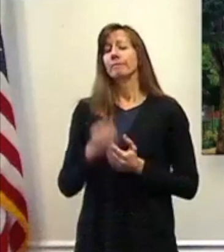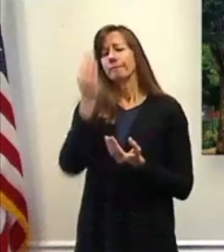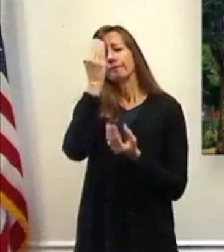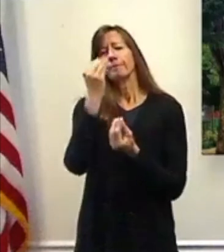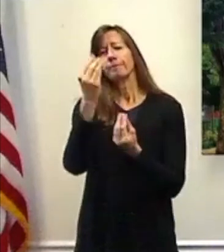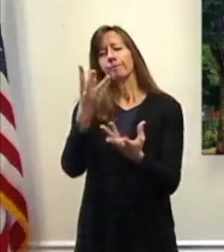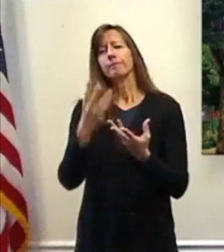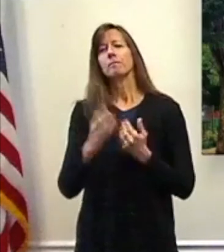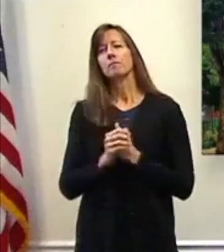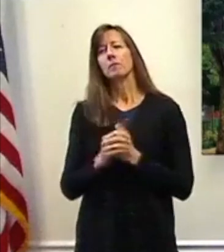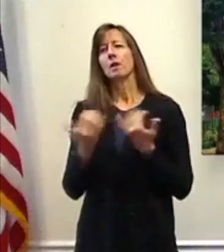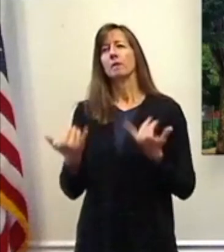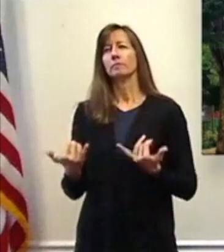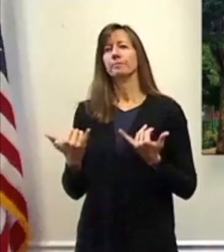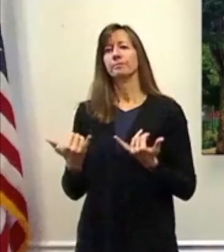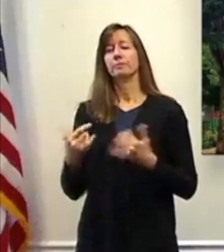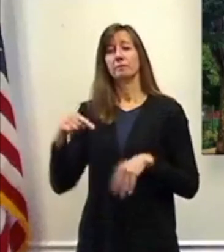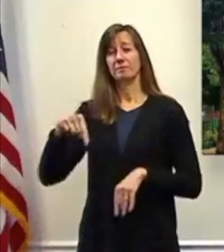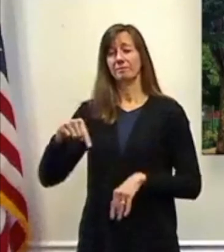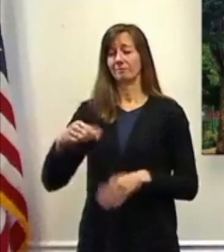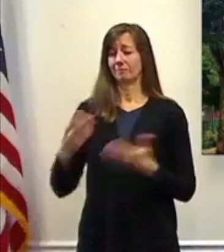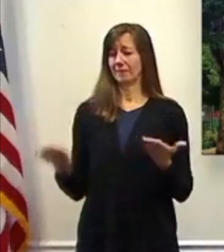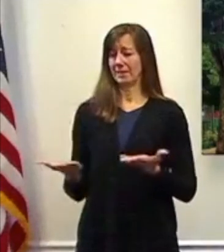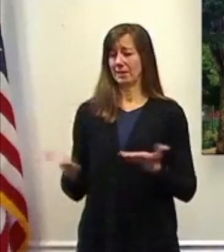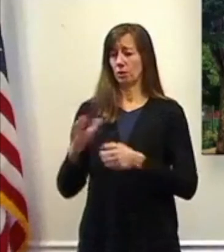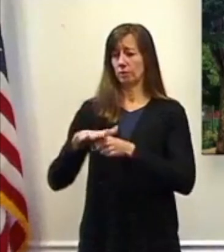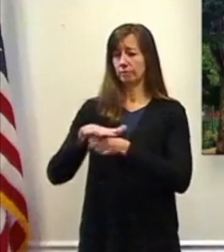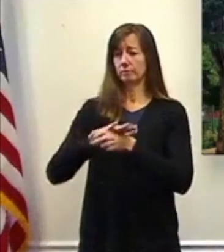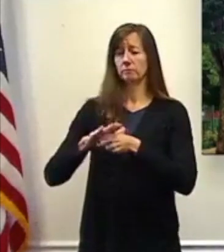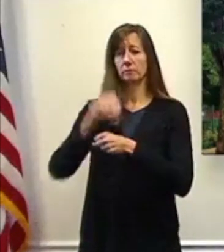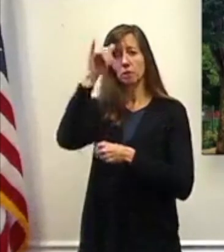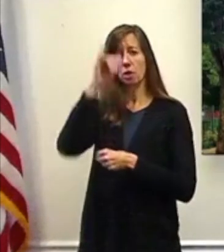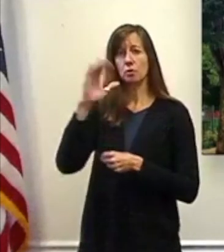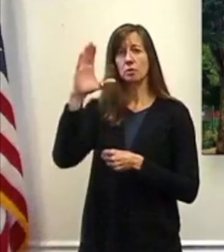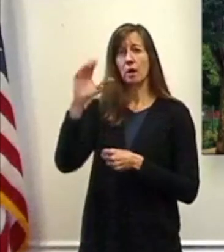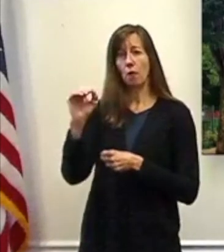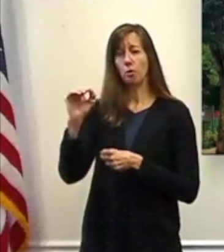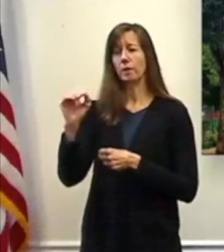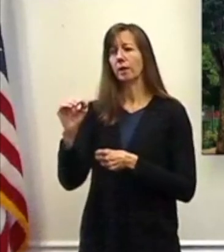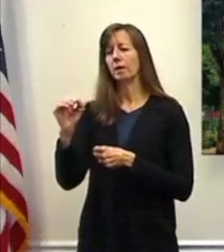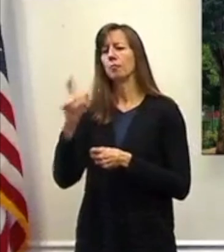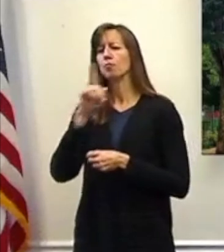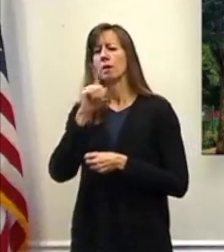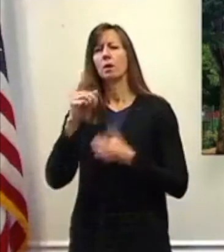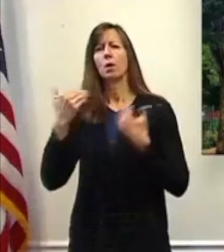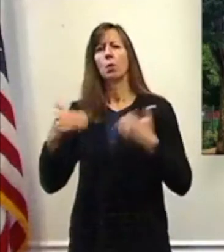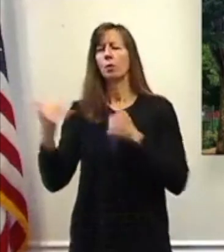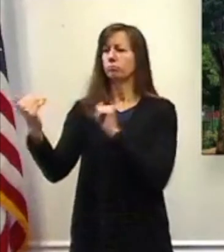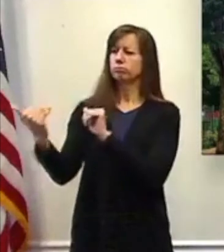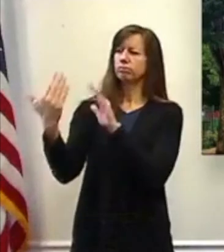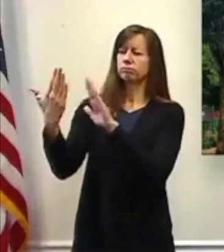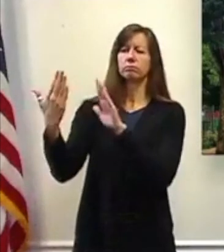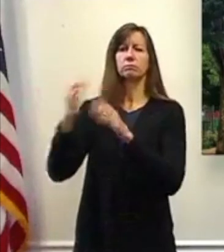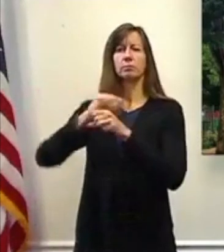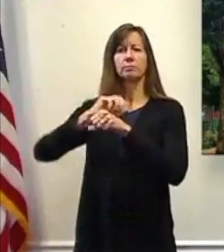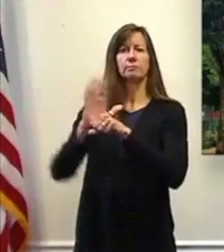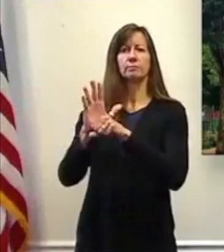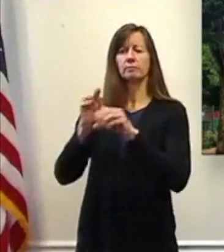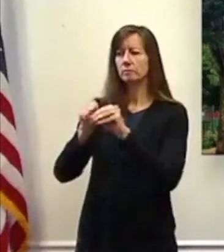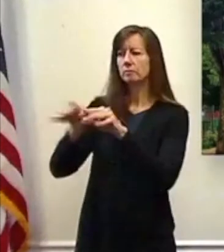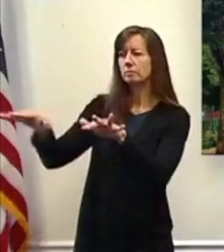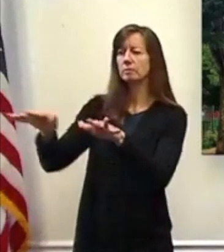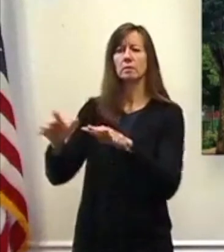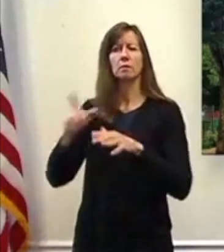this county could not have entered into this pandemic any stronger financially, but the challenges